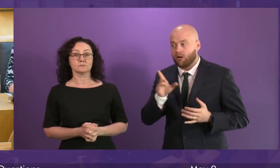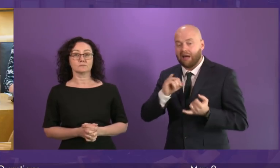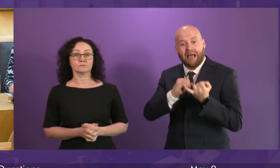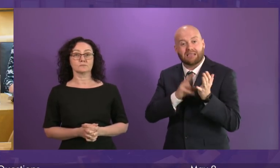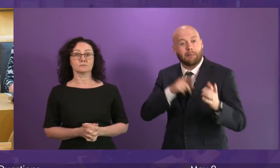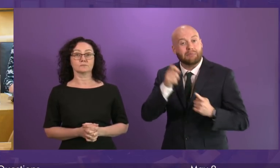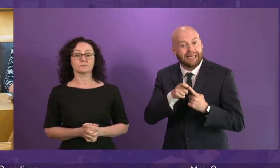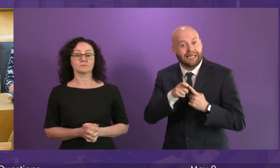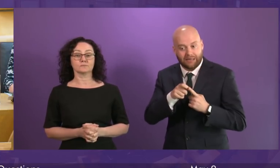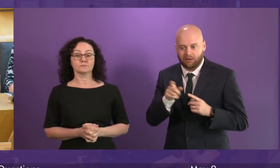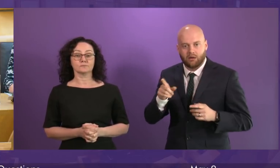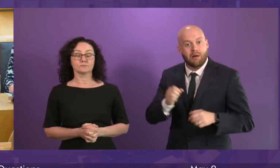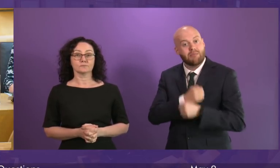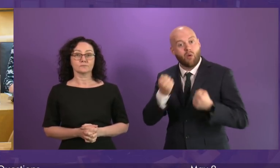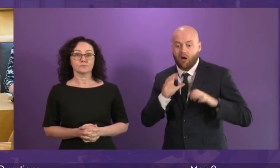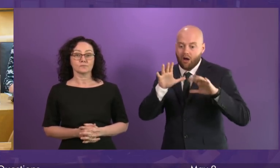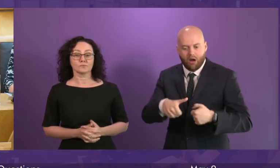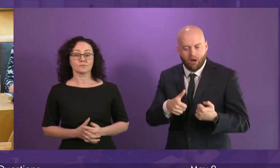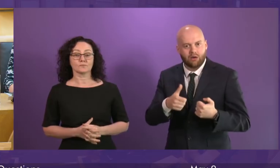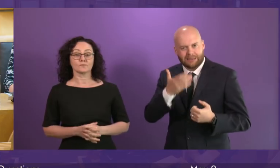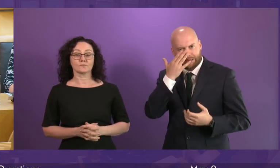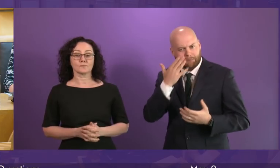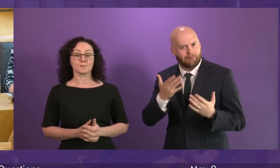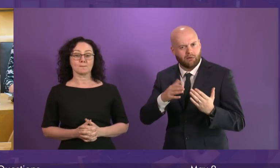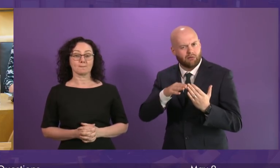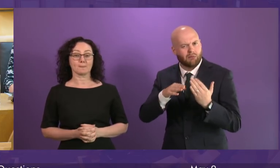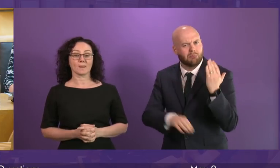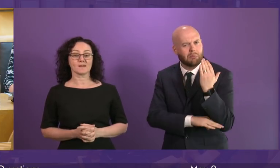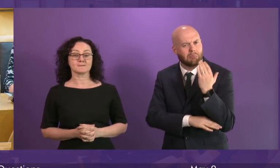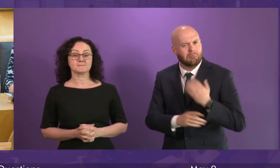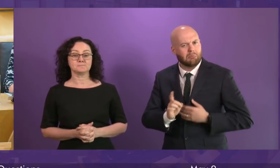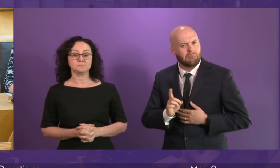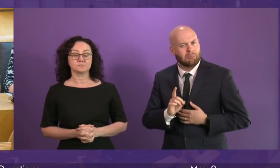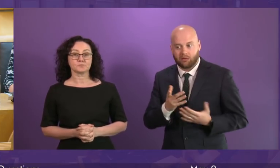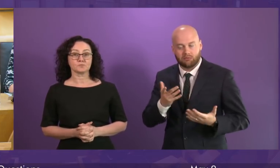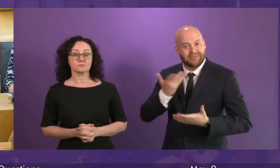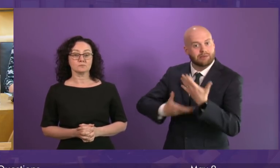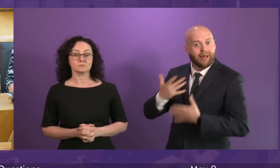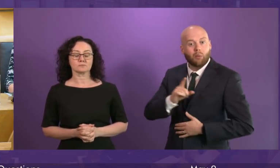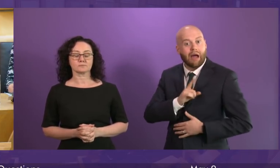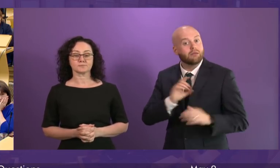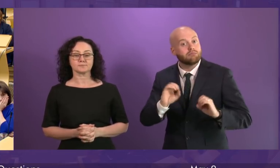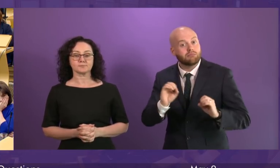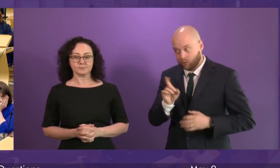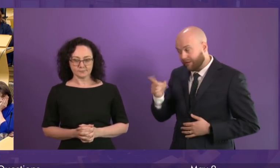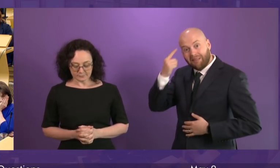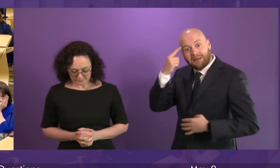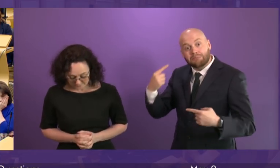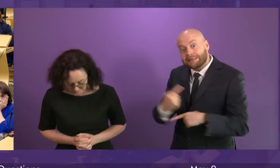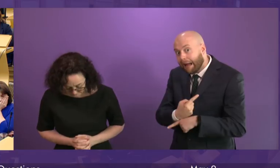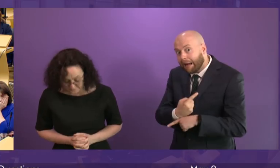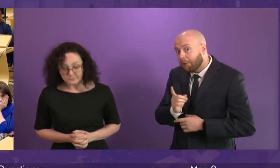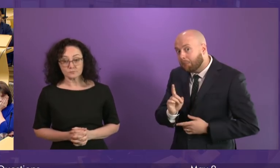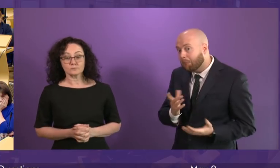dropped with no explanation ever really given as to why. Does the first minister believe that that was a mistake? First minister.